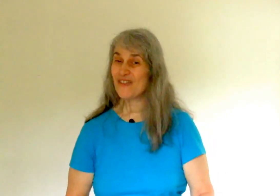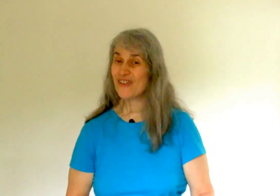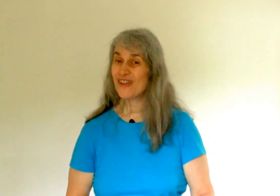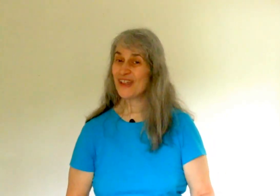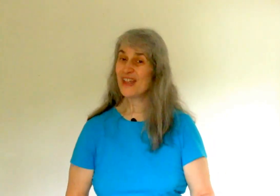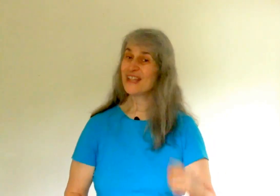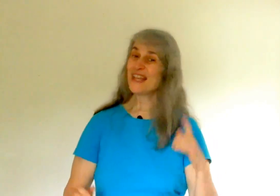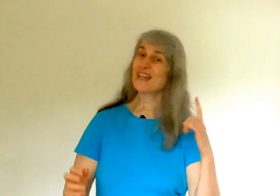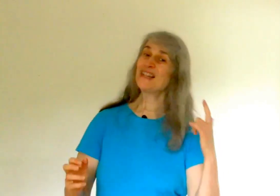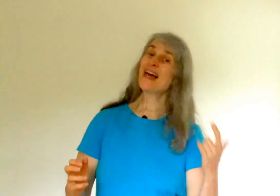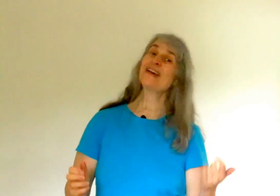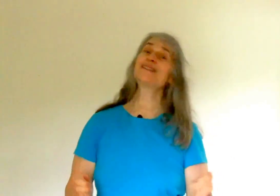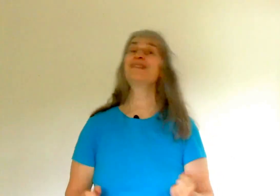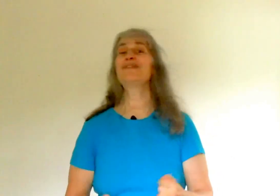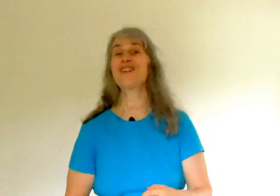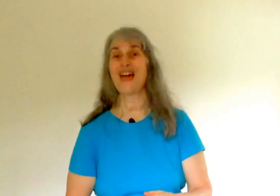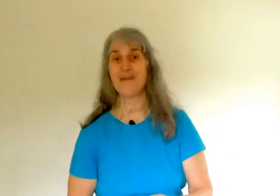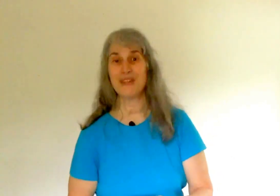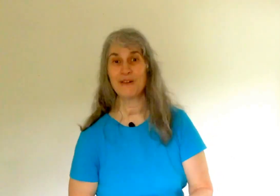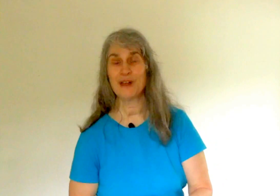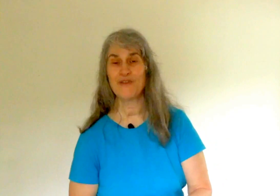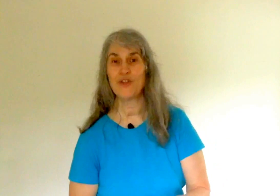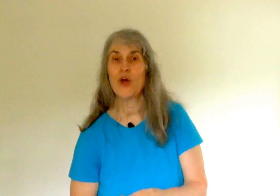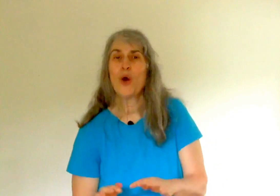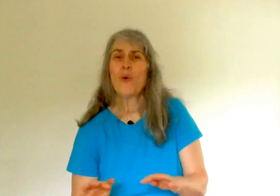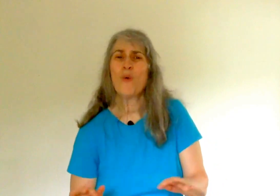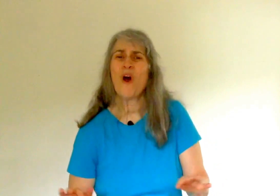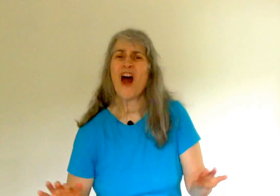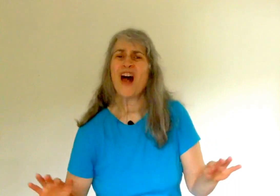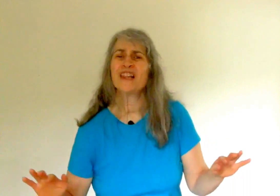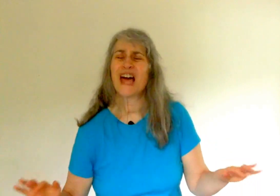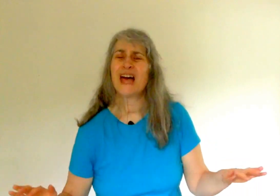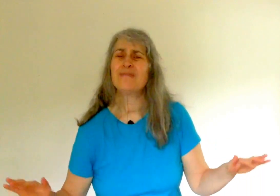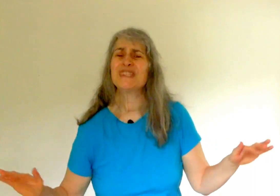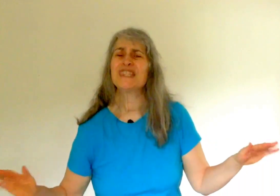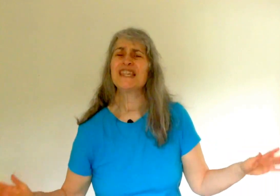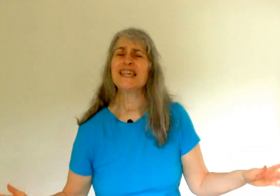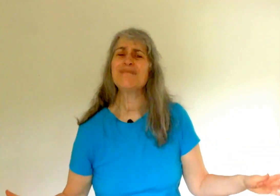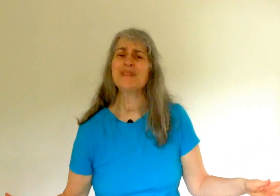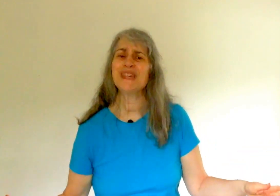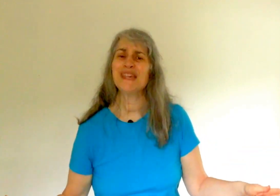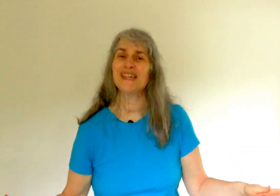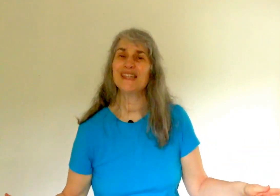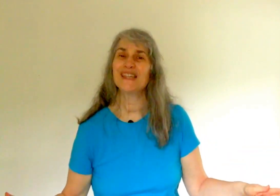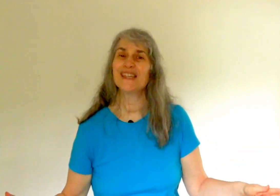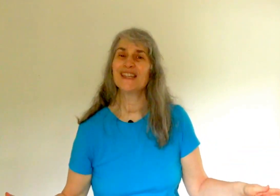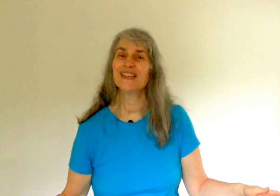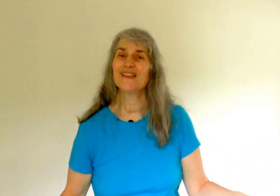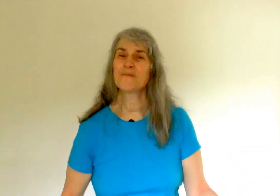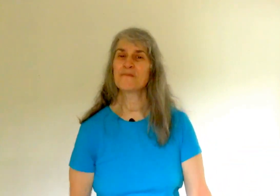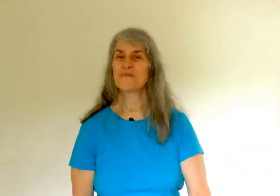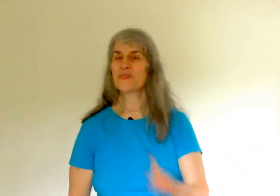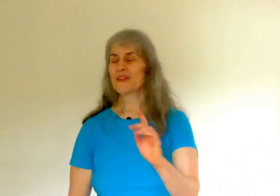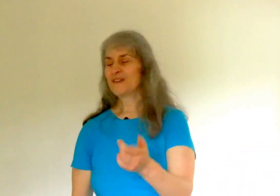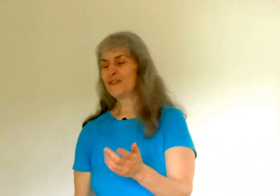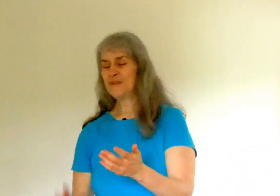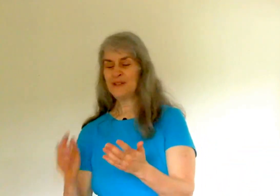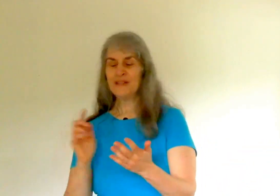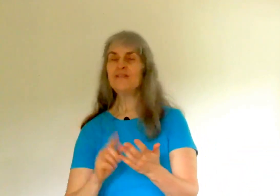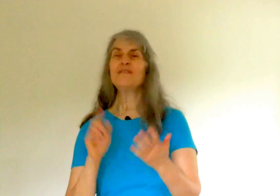that allows me to feel happy and grateful while I'm sleeping. So when I do